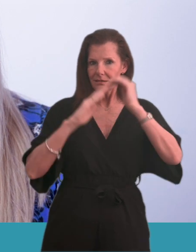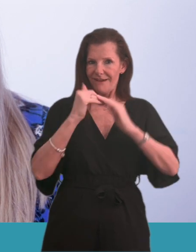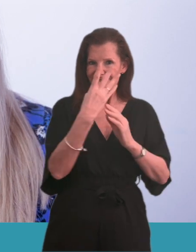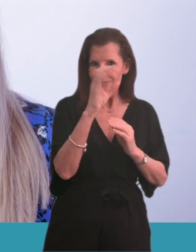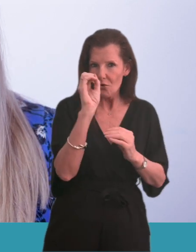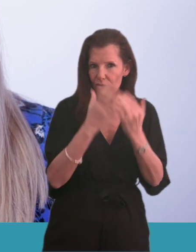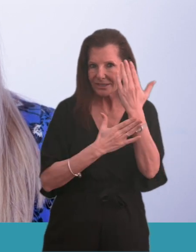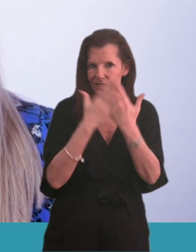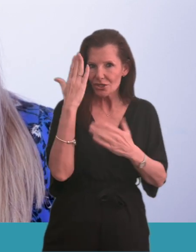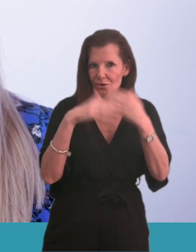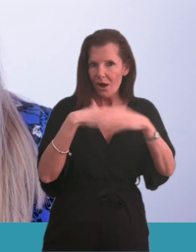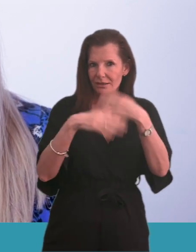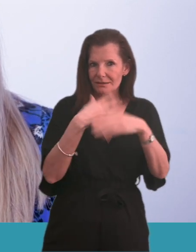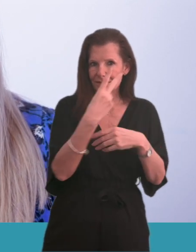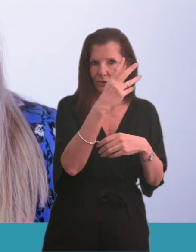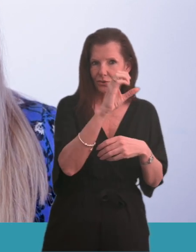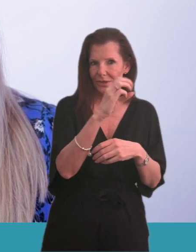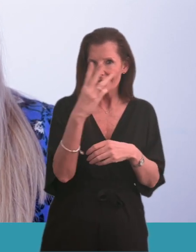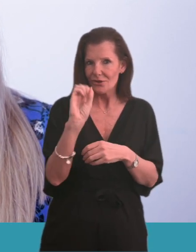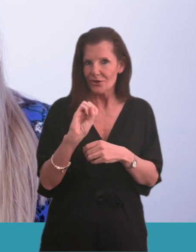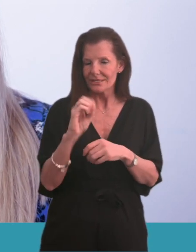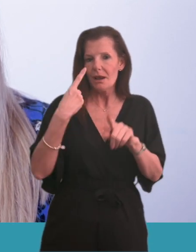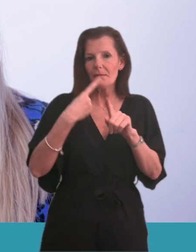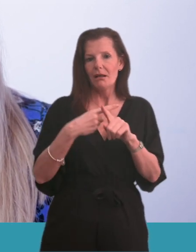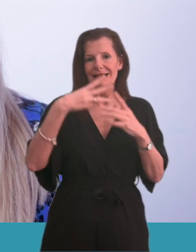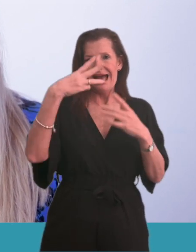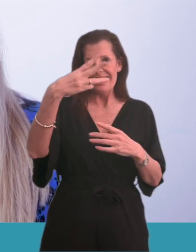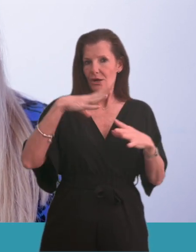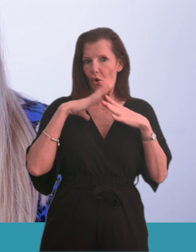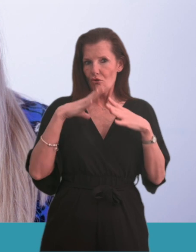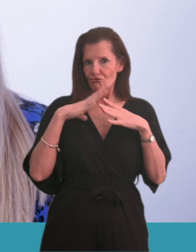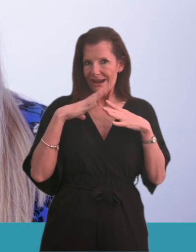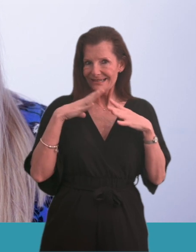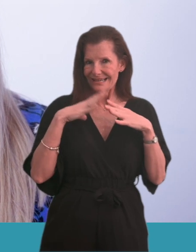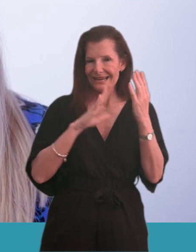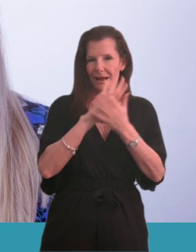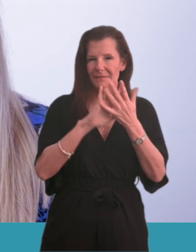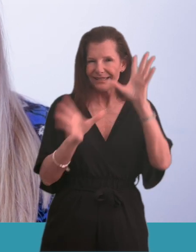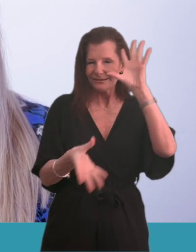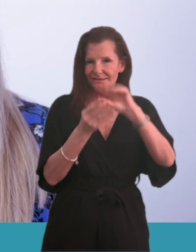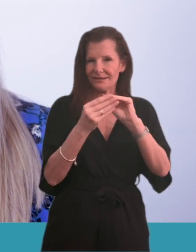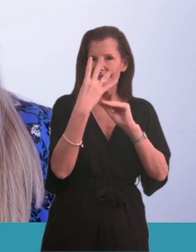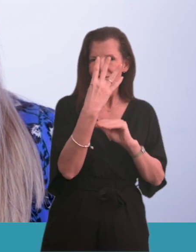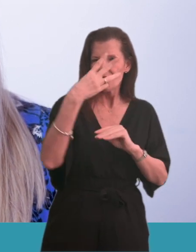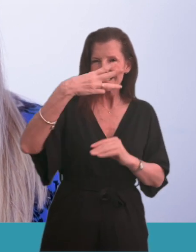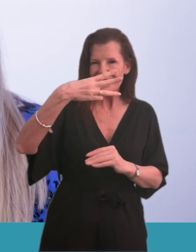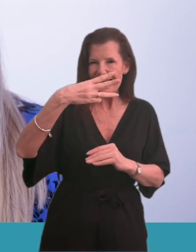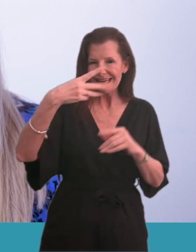new hospitals by 2030. Together with eight existing schemes, this will mean 48 hospitals built in England